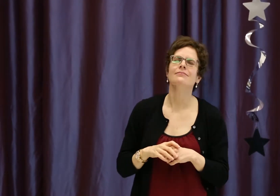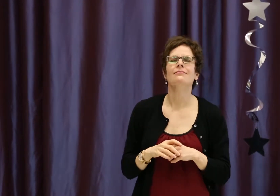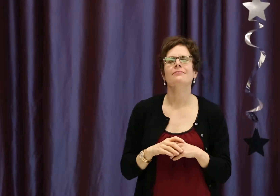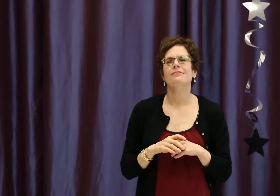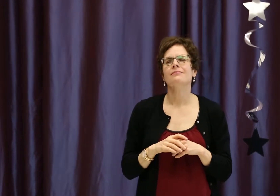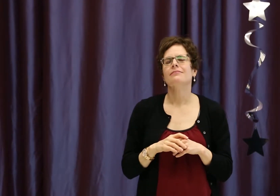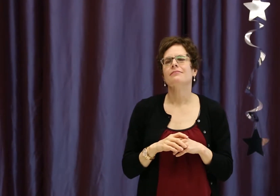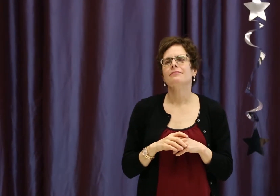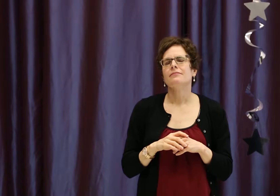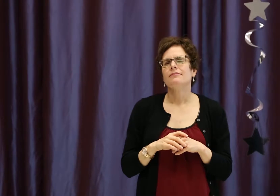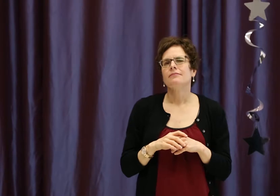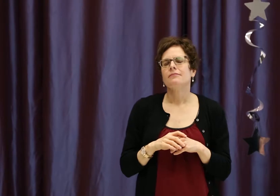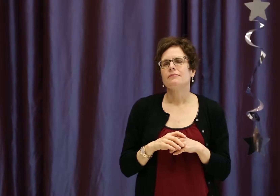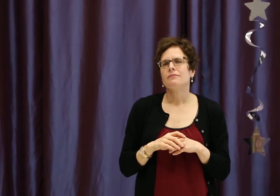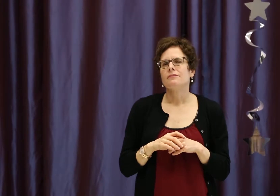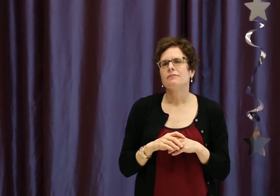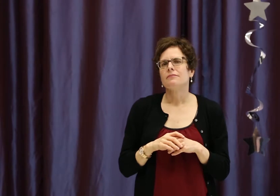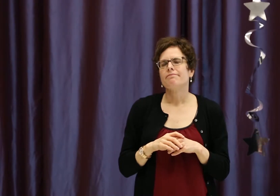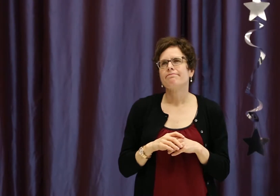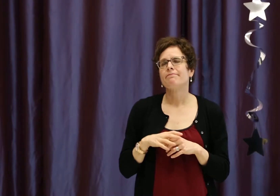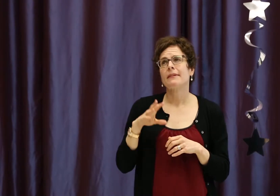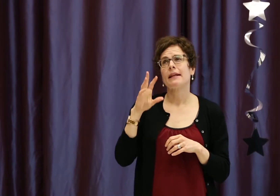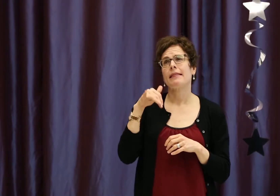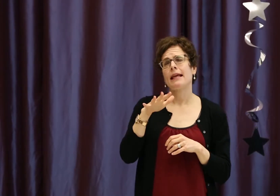interpreter with me who could interpret her comment.